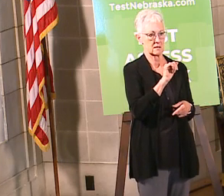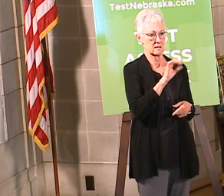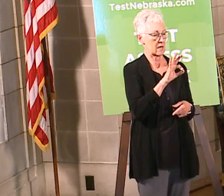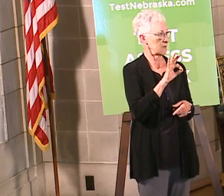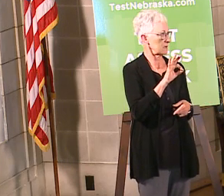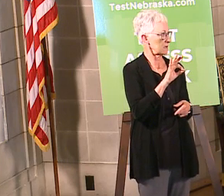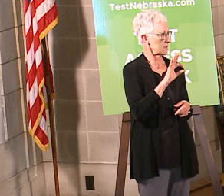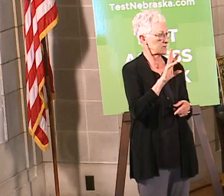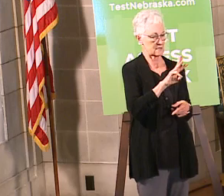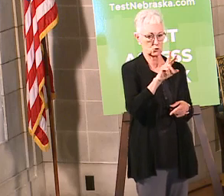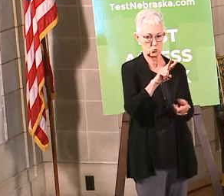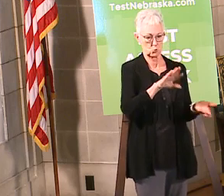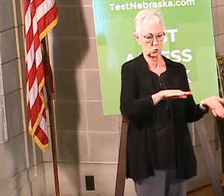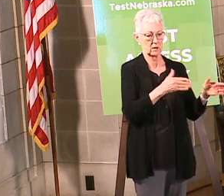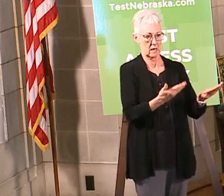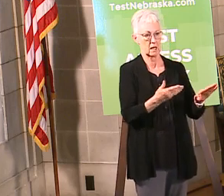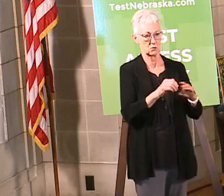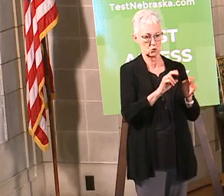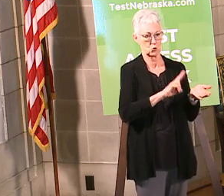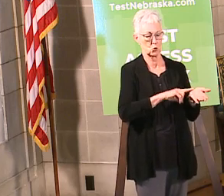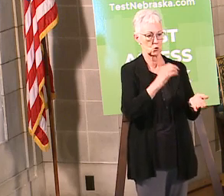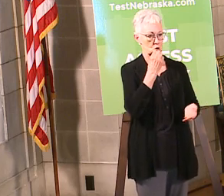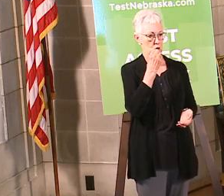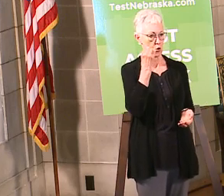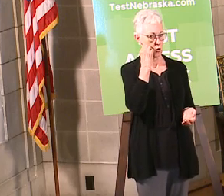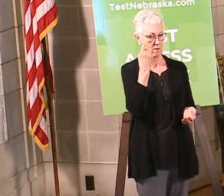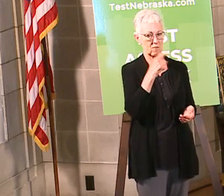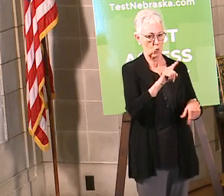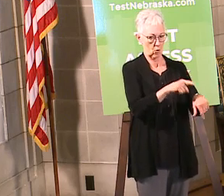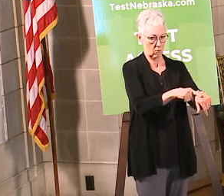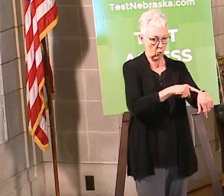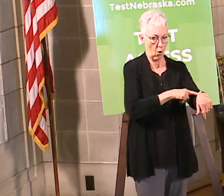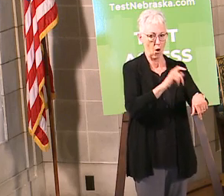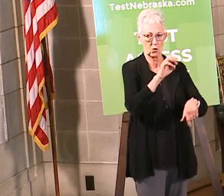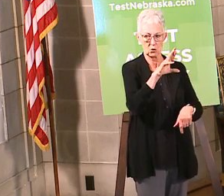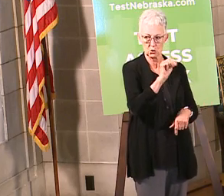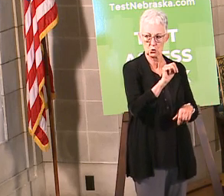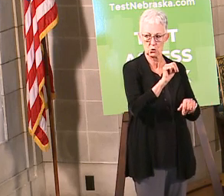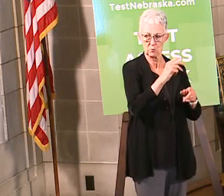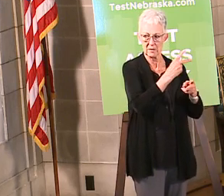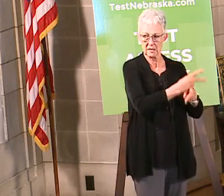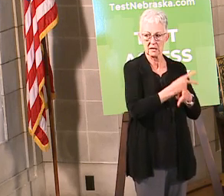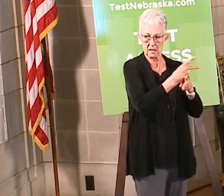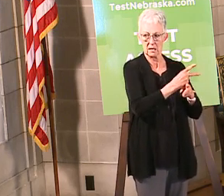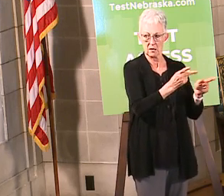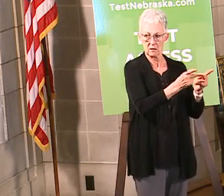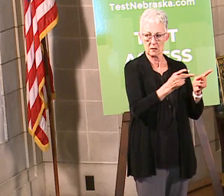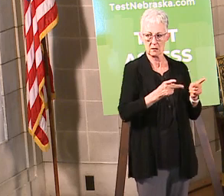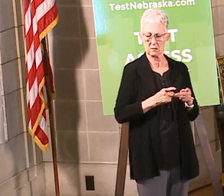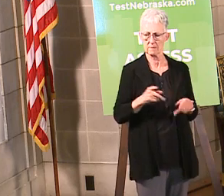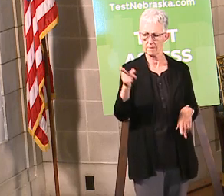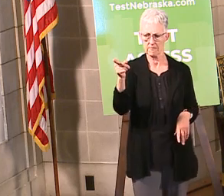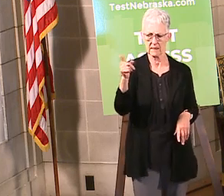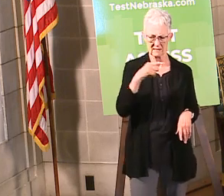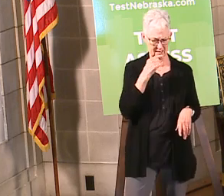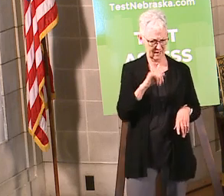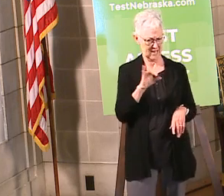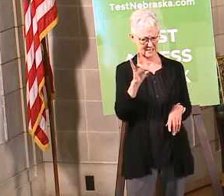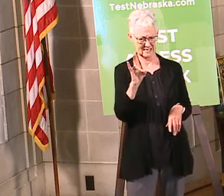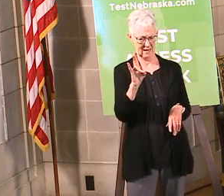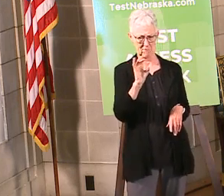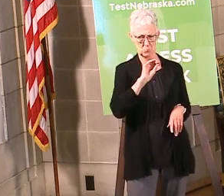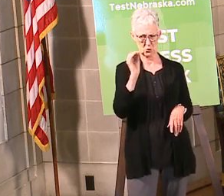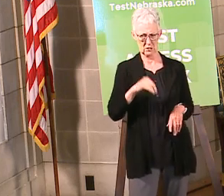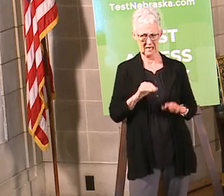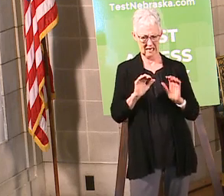yesterday and 62 deaths for long-term care residents yes lee that seven percent that you talked about do you have an idea how